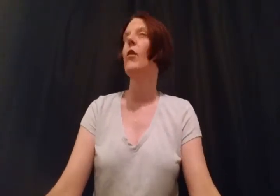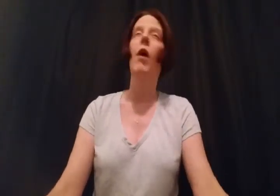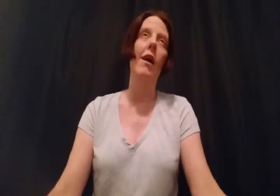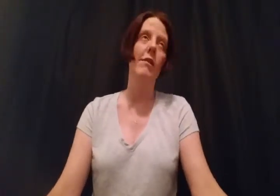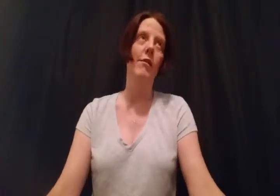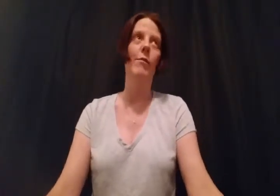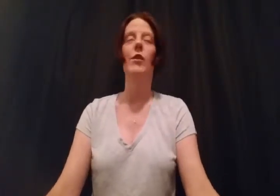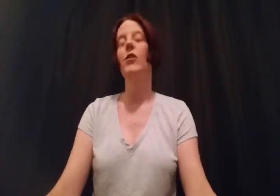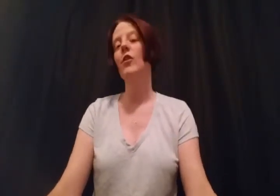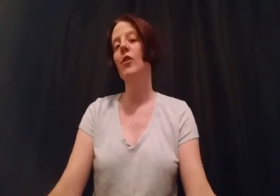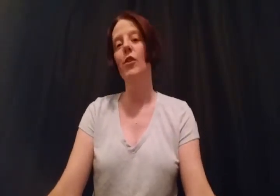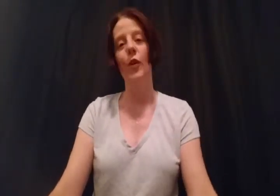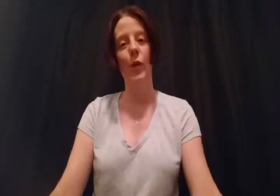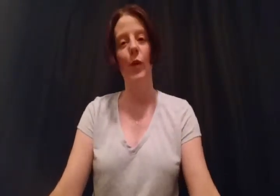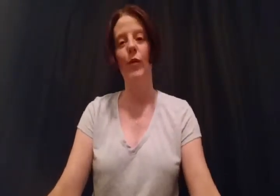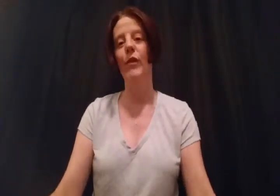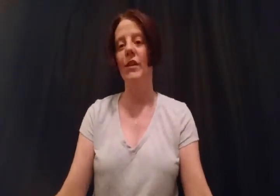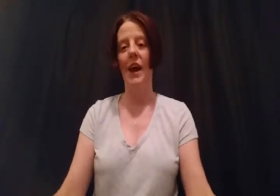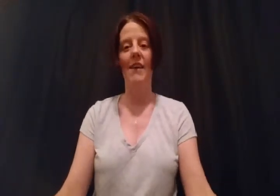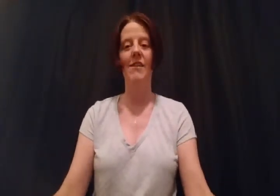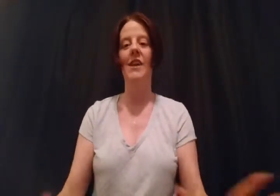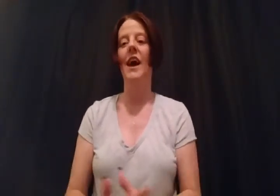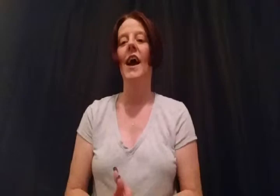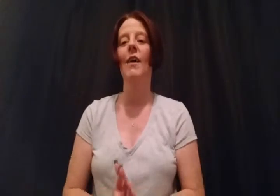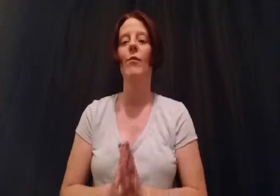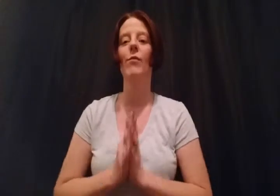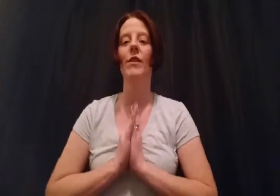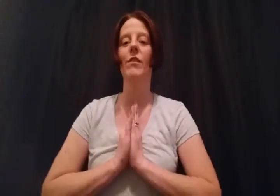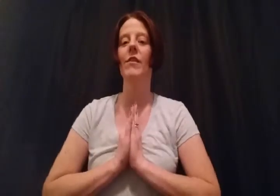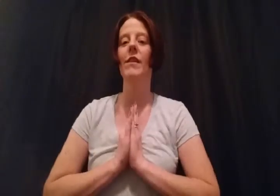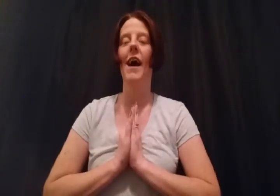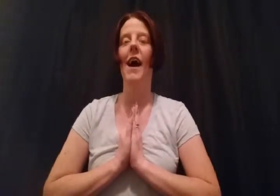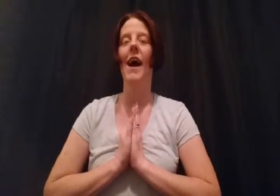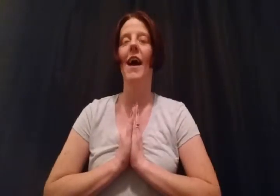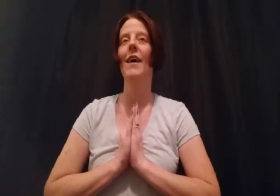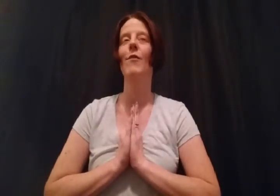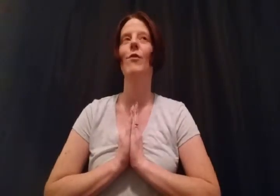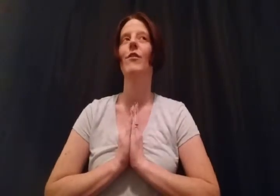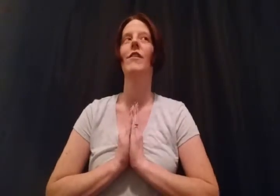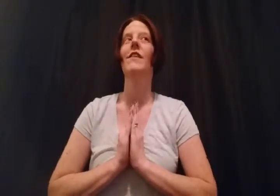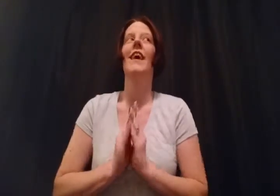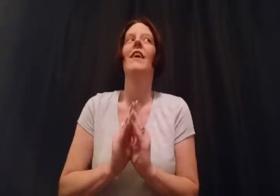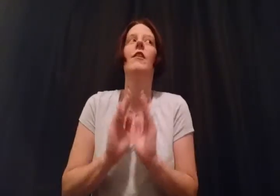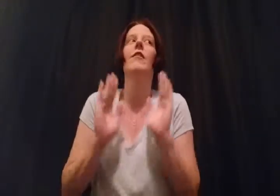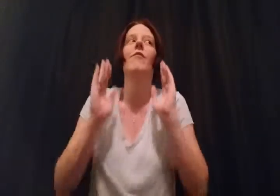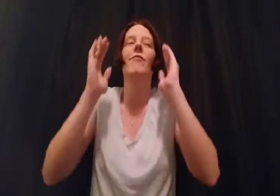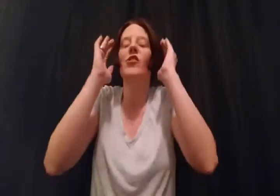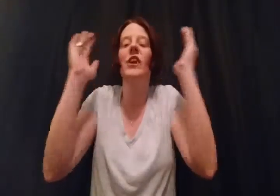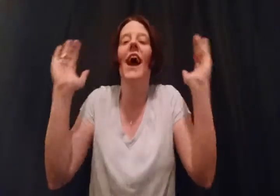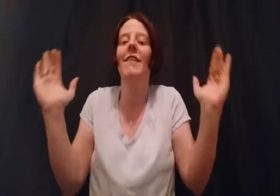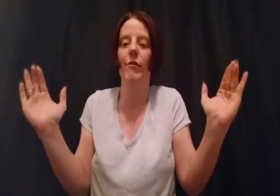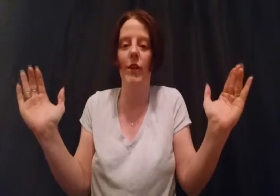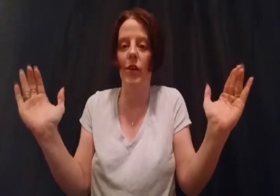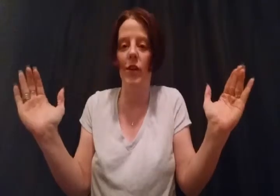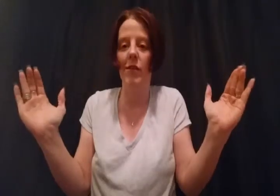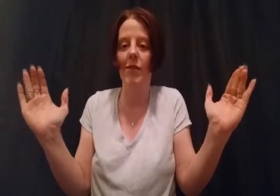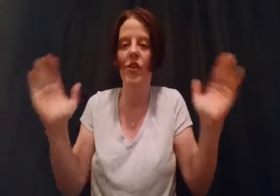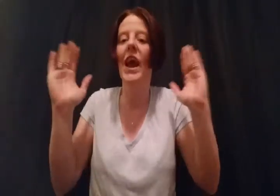so awesome and so fantastic. I just, I was just, I, she has to finish it. She